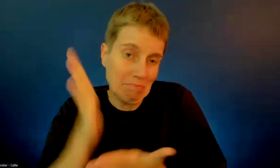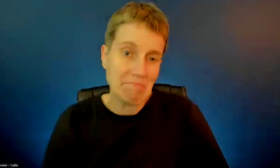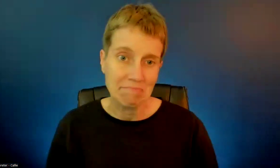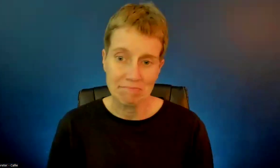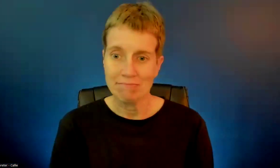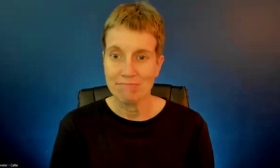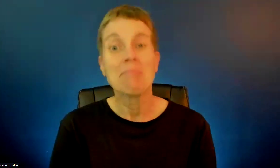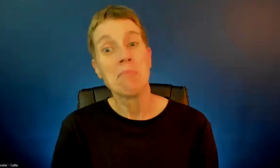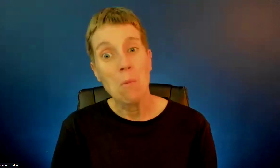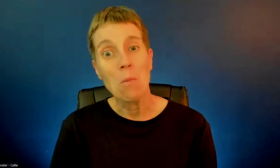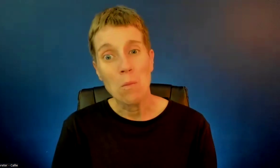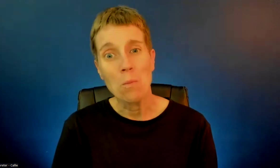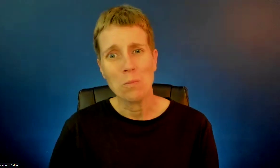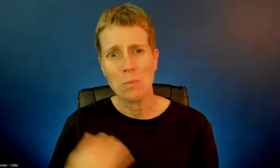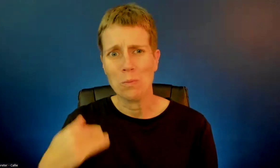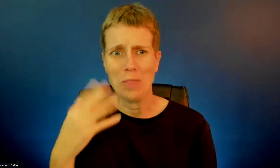That would be pretty.